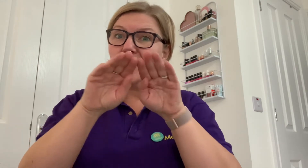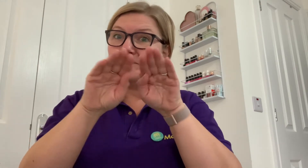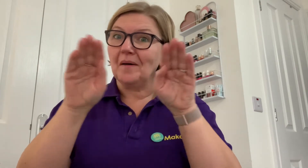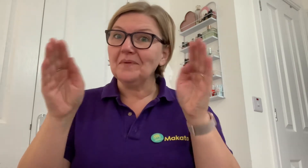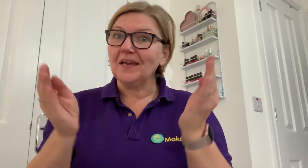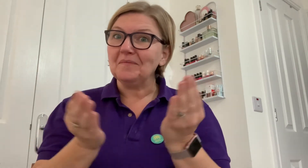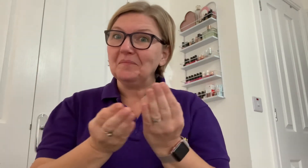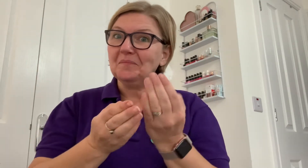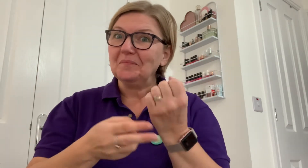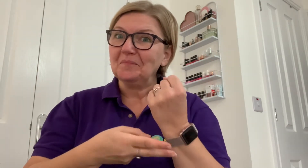pumpkin.